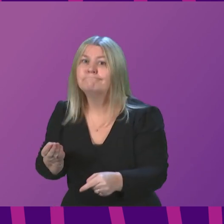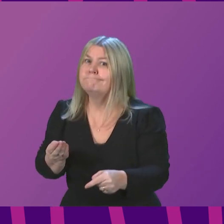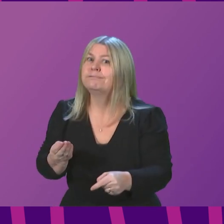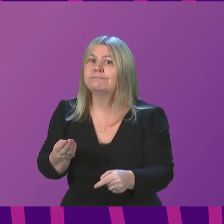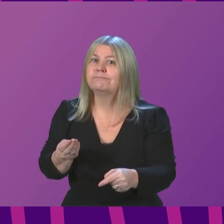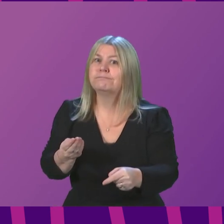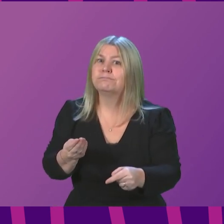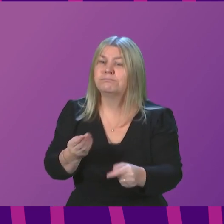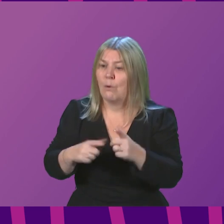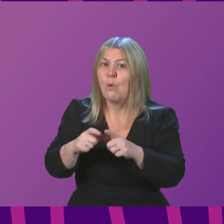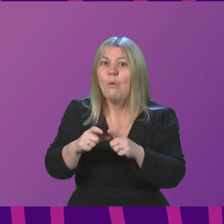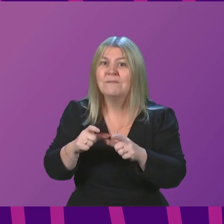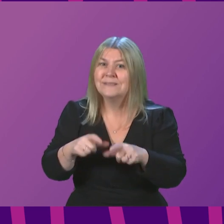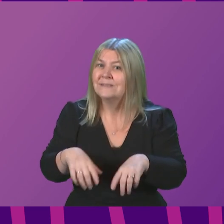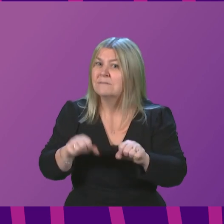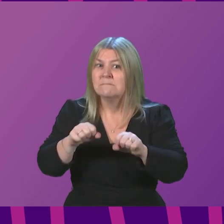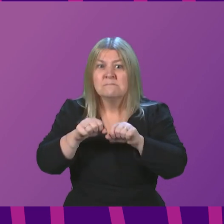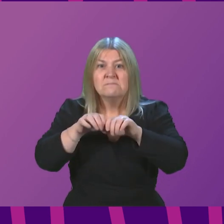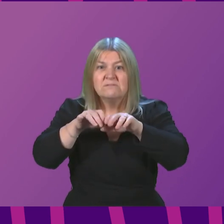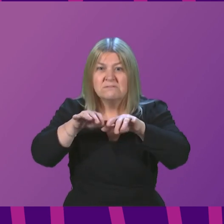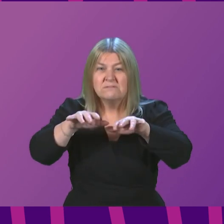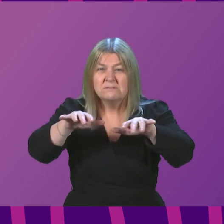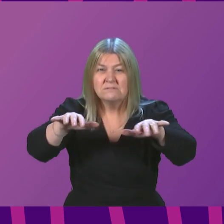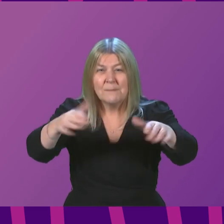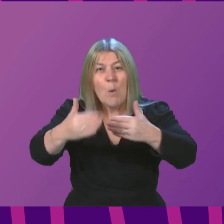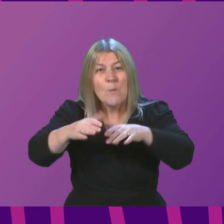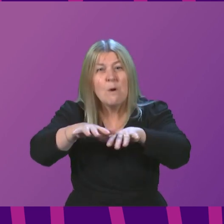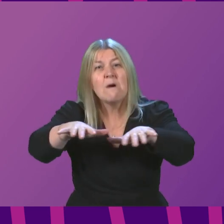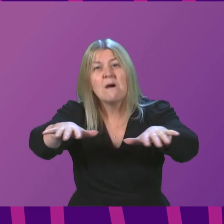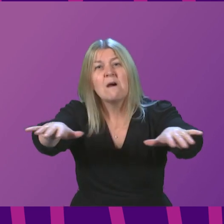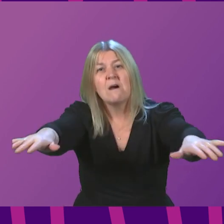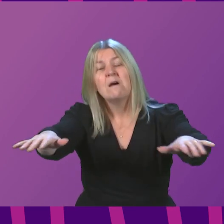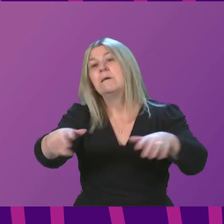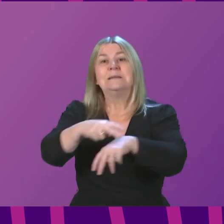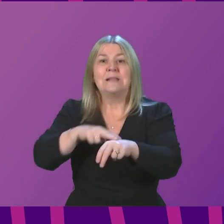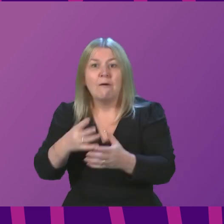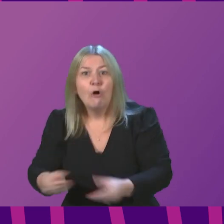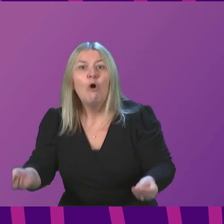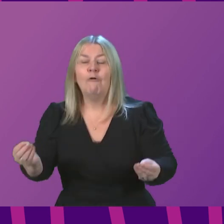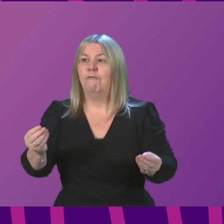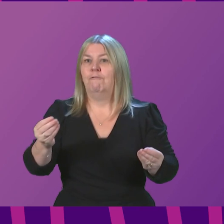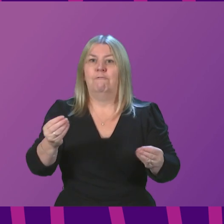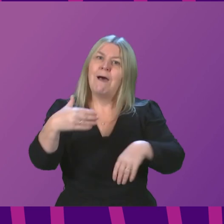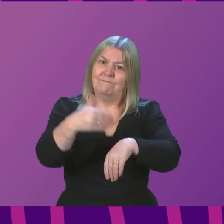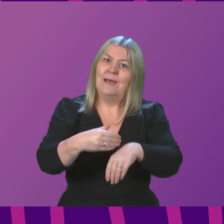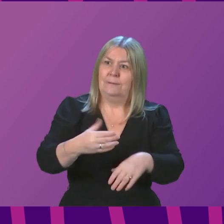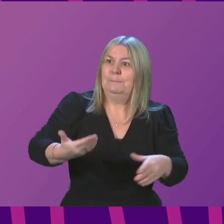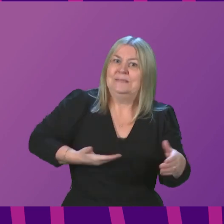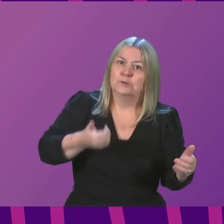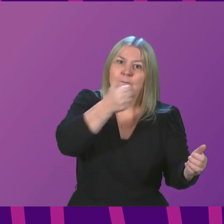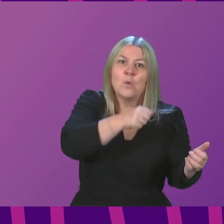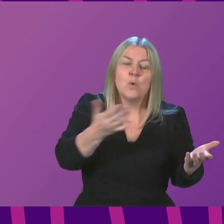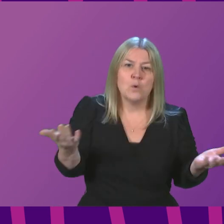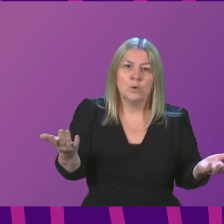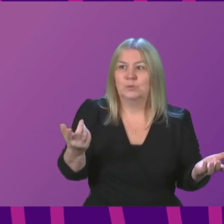the economic impact in the form of staff absences and diminished consumer confidence will be severe, and we are already seeing those